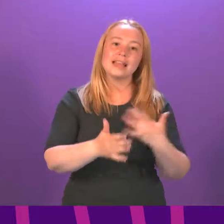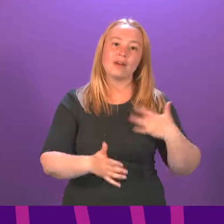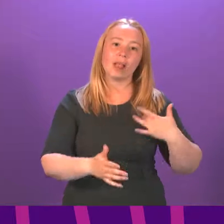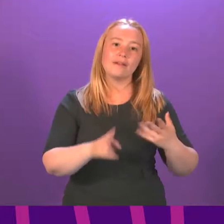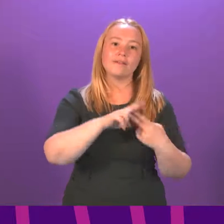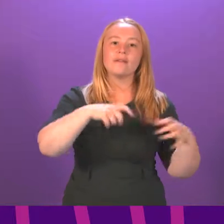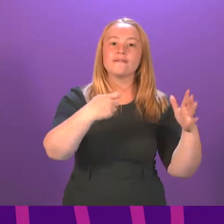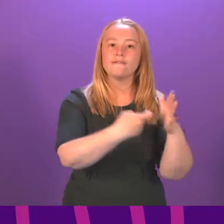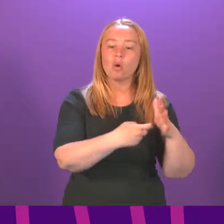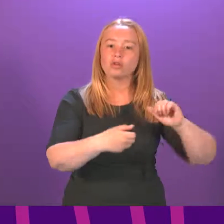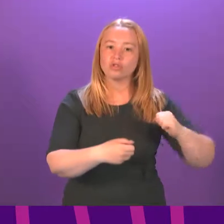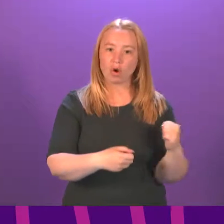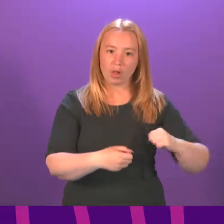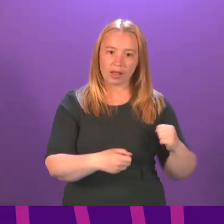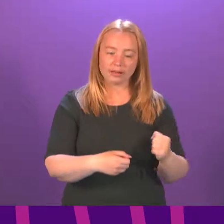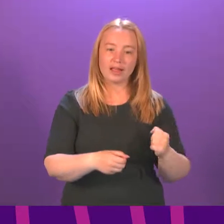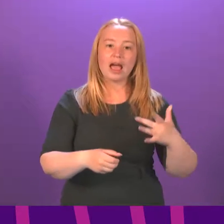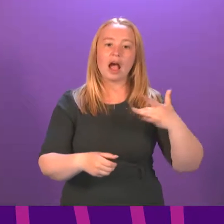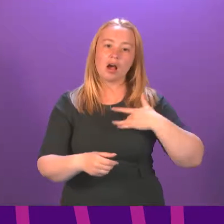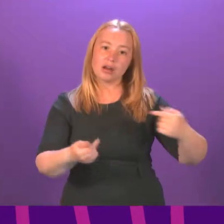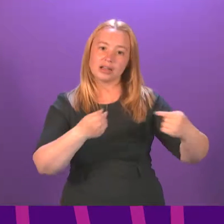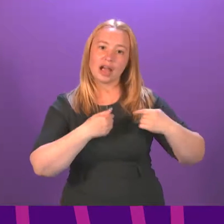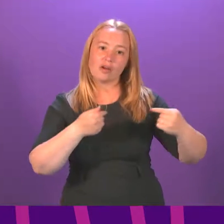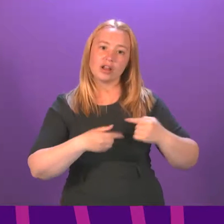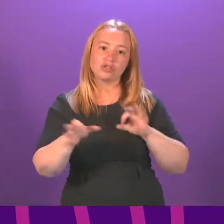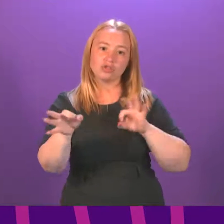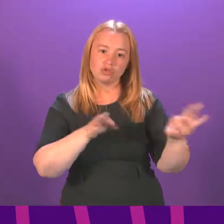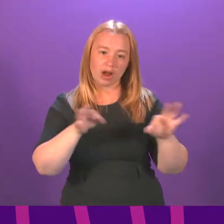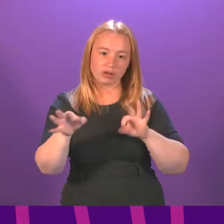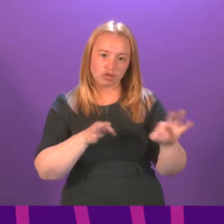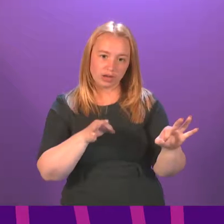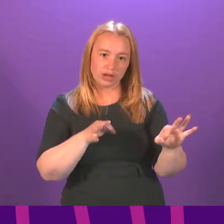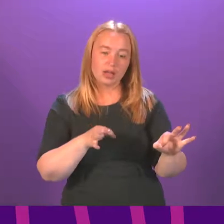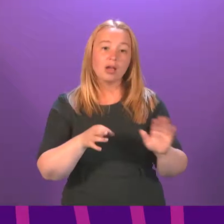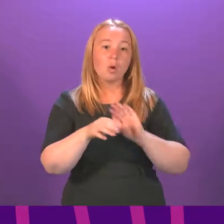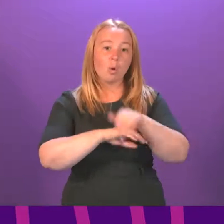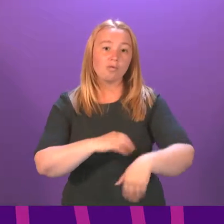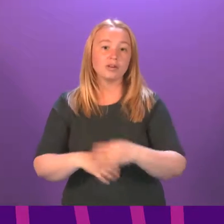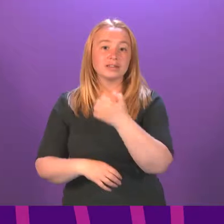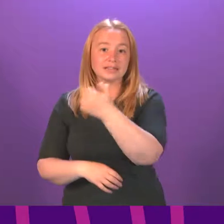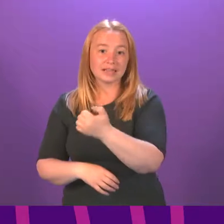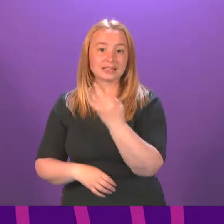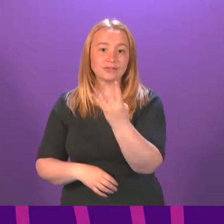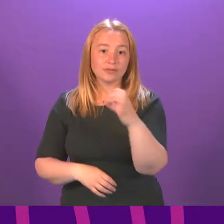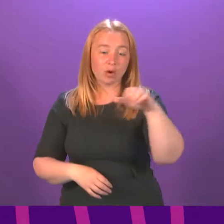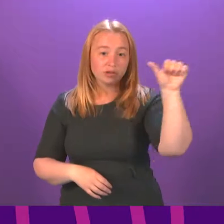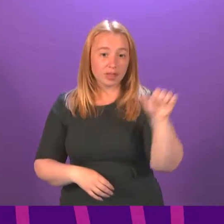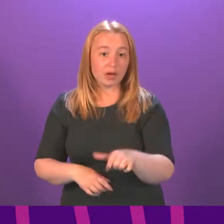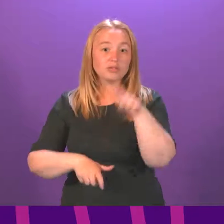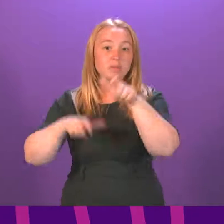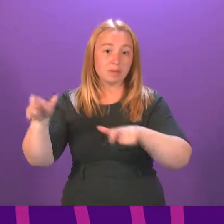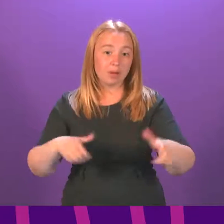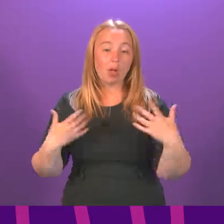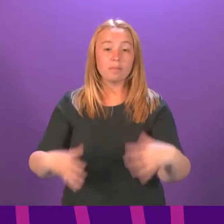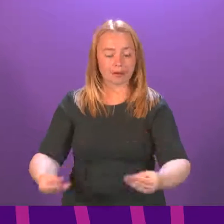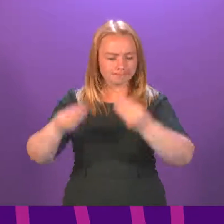launched an out-of-hospital cardiac arrest strategy in 2015. Since then, over 640,000 people in Scotland have been